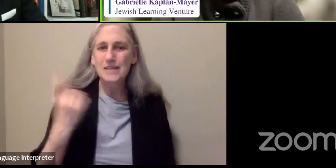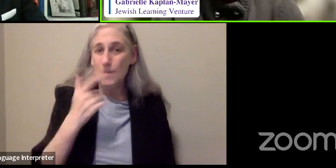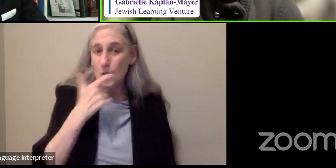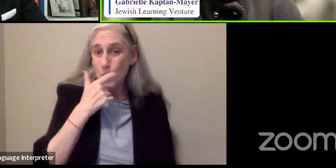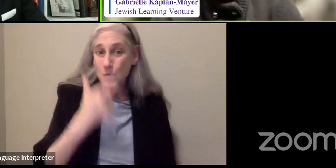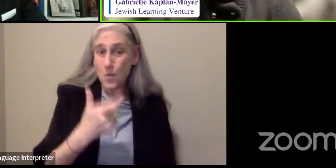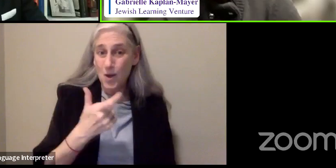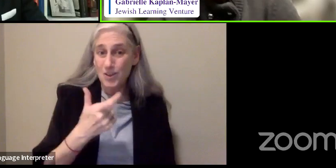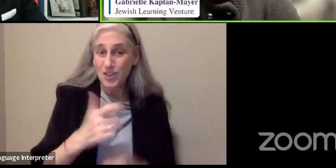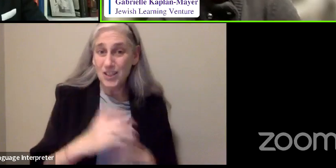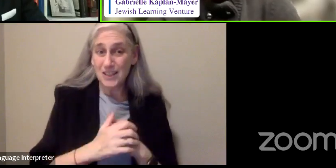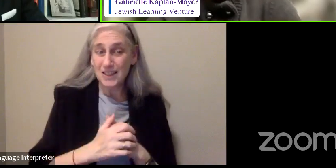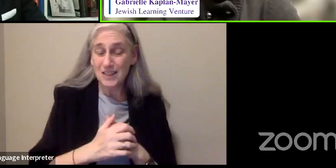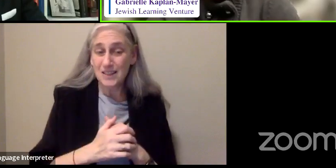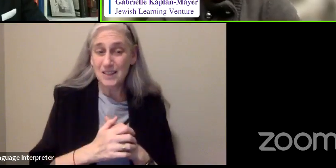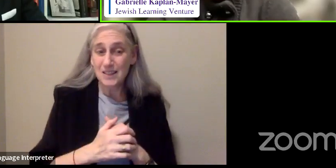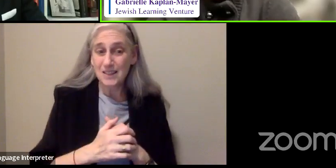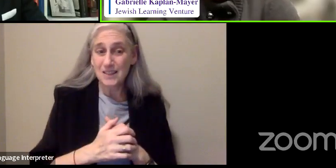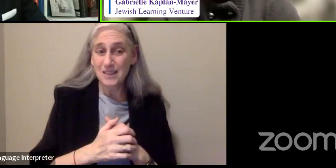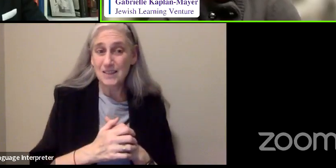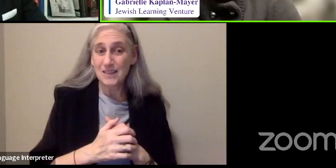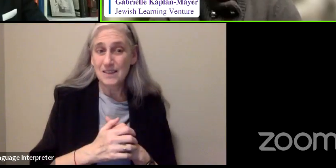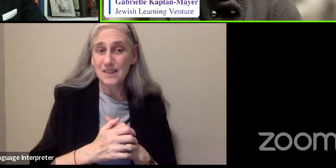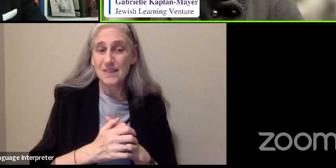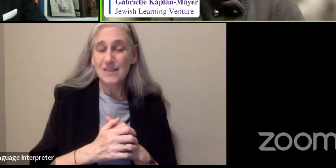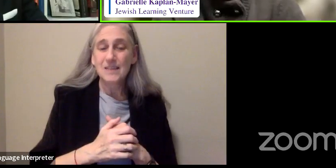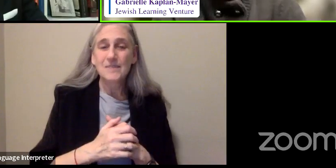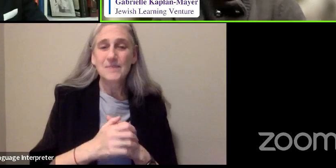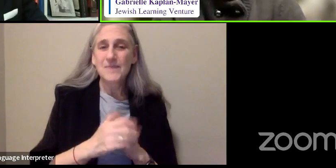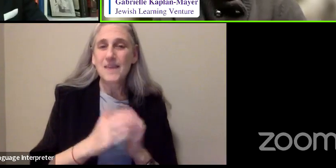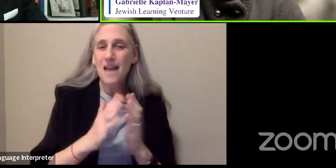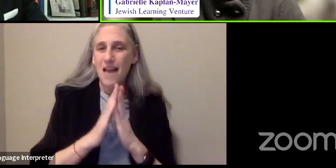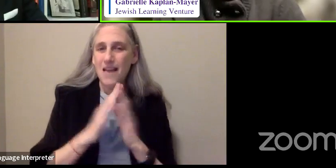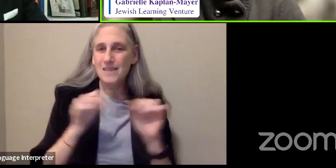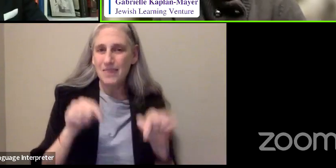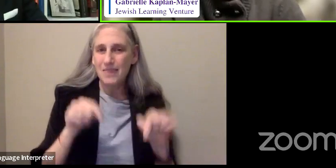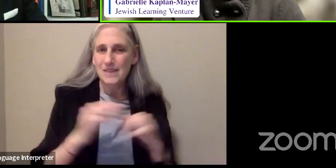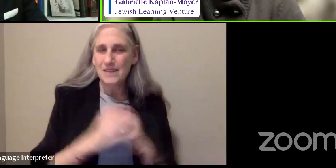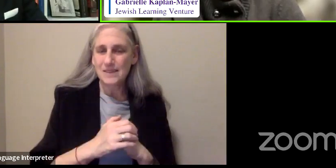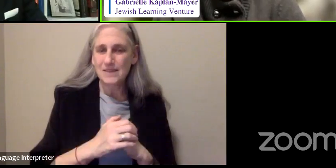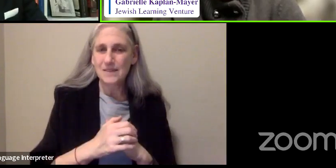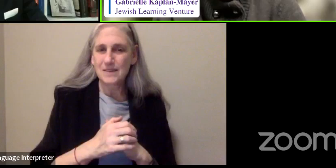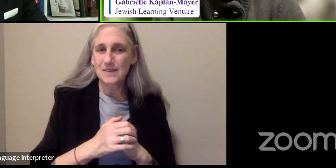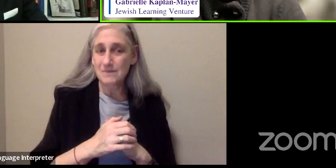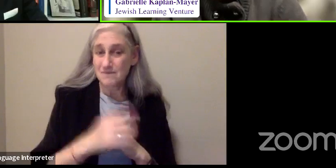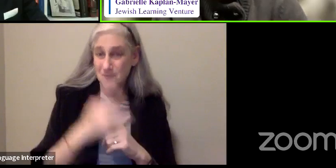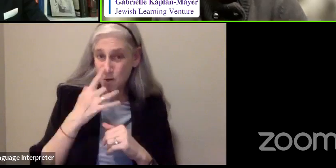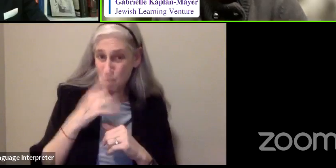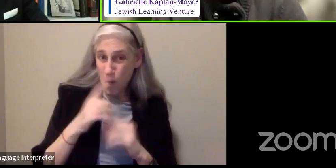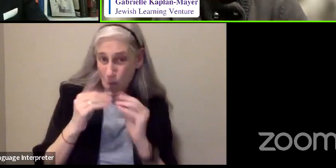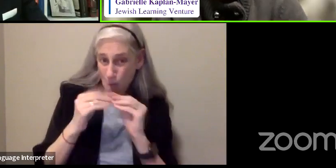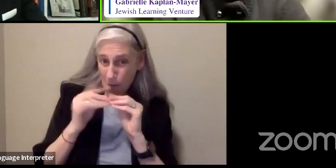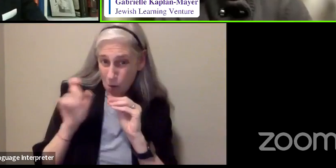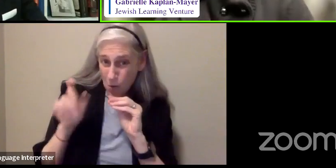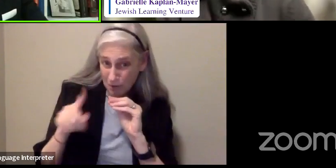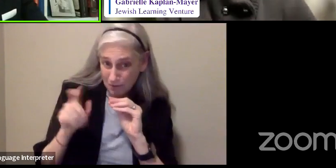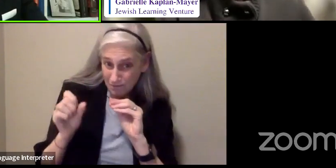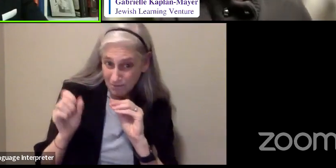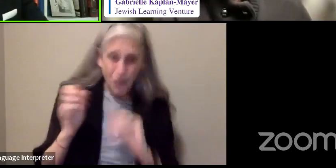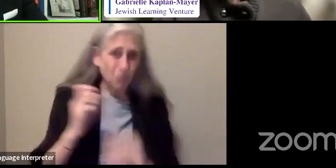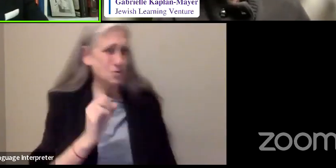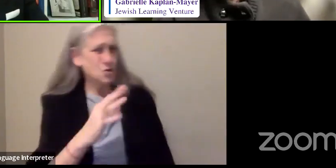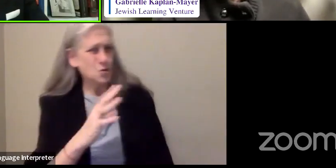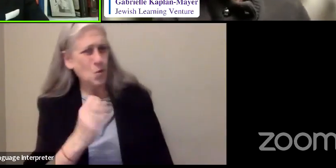Zoom stream onto Facebook asked. And so, is it okay? Can I ask you one more question? Sure.